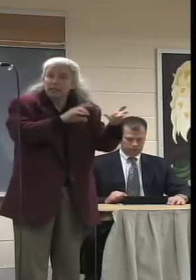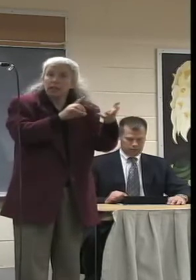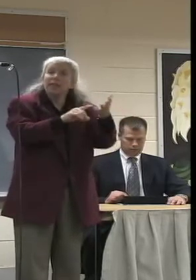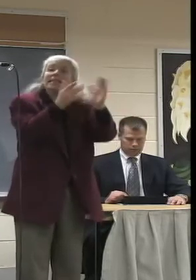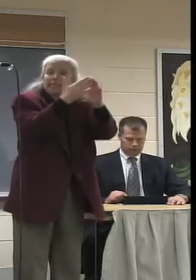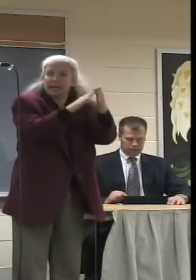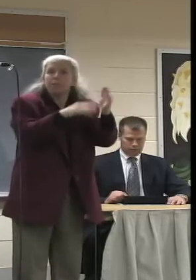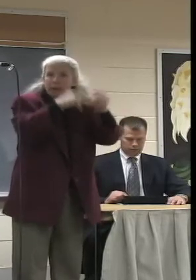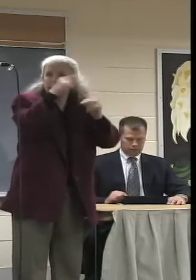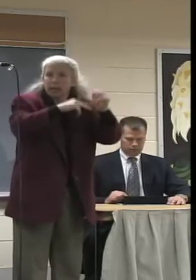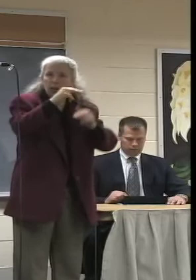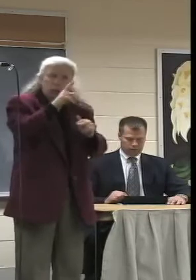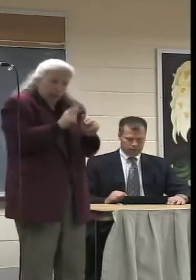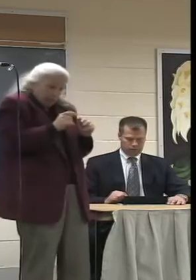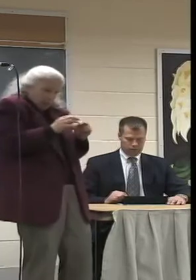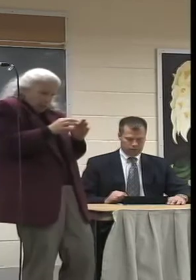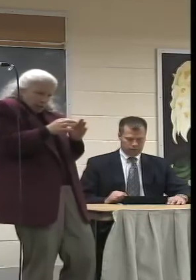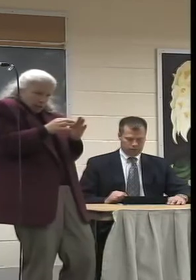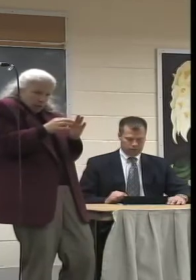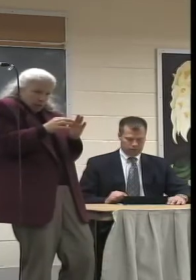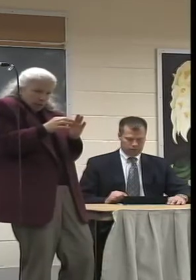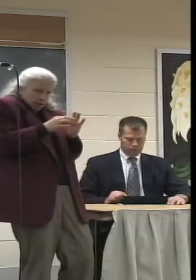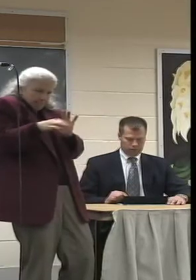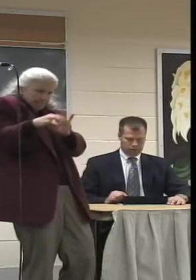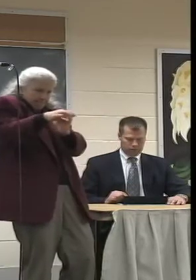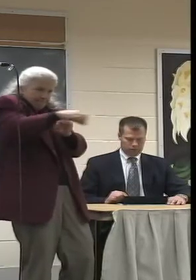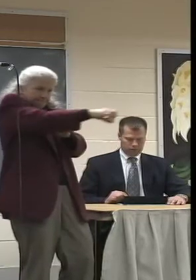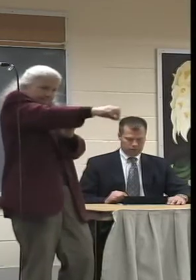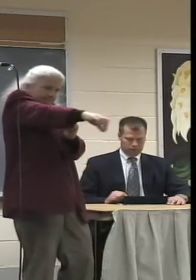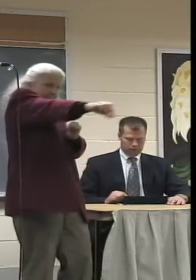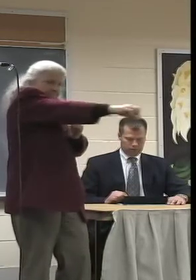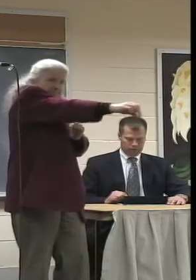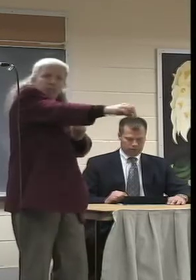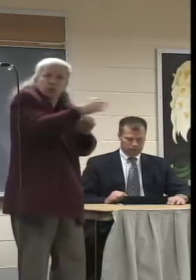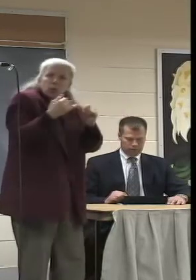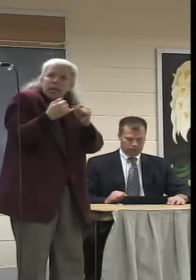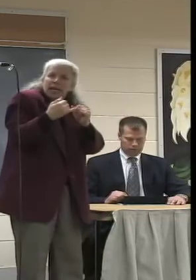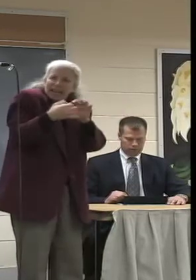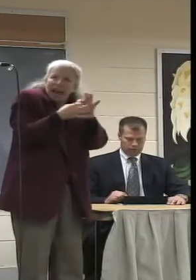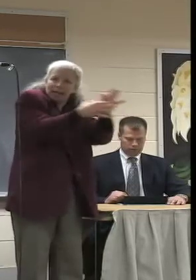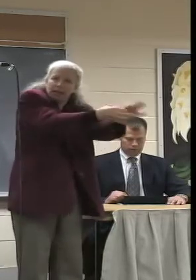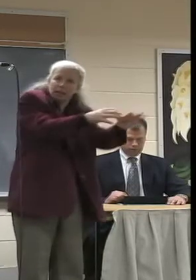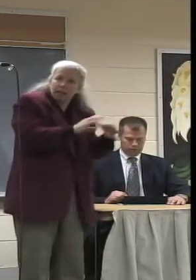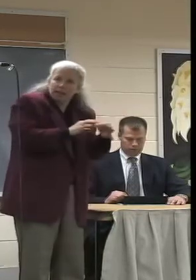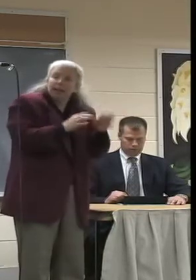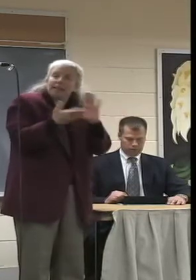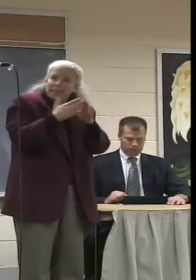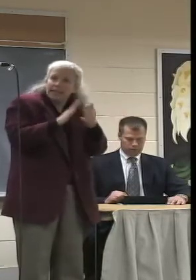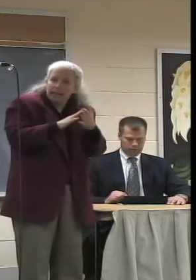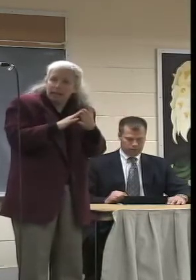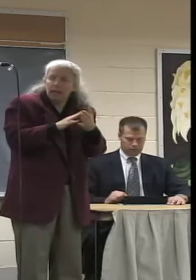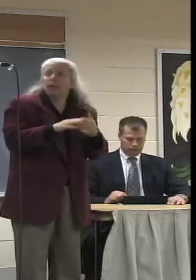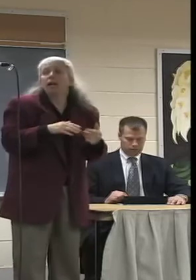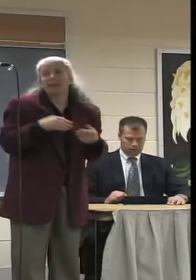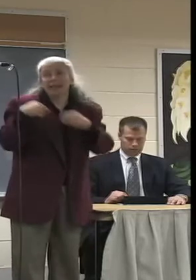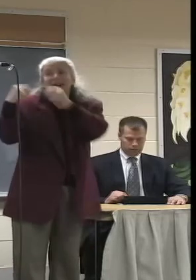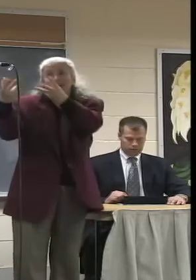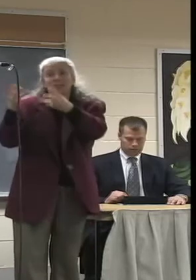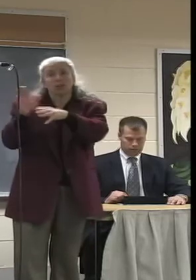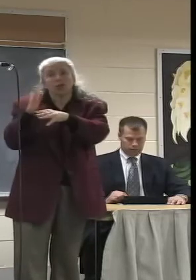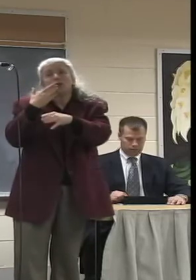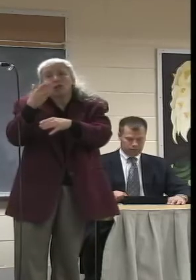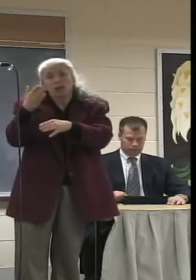the city business to provide services to the citizens and for efficient